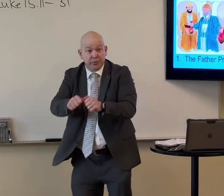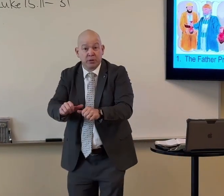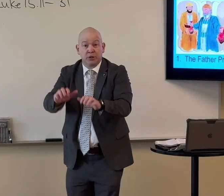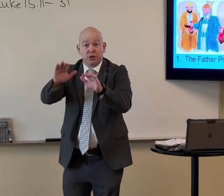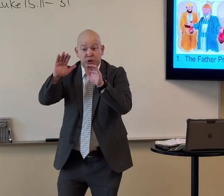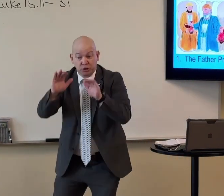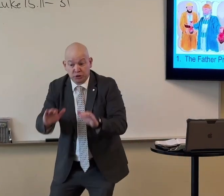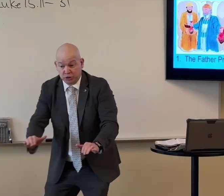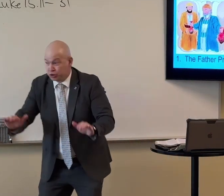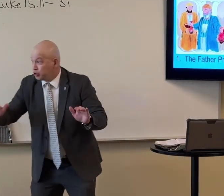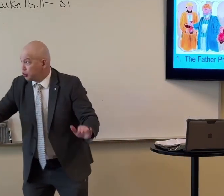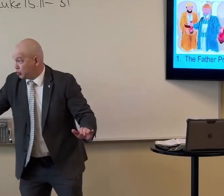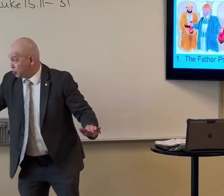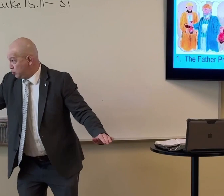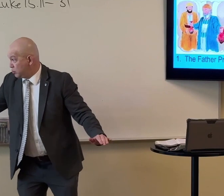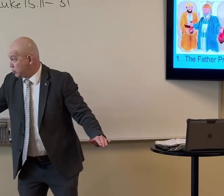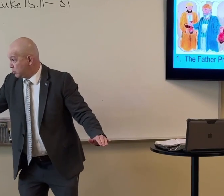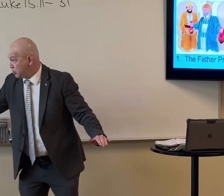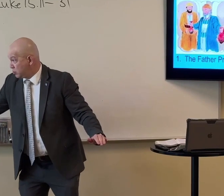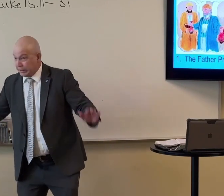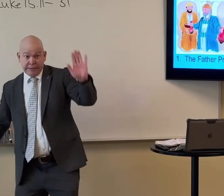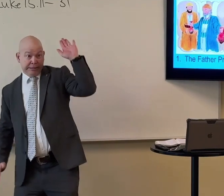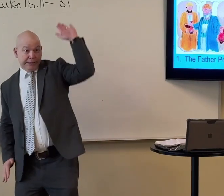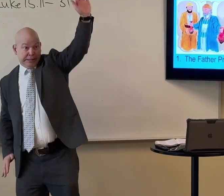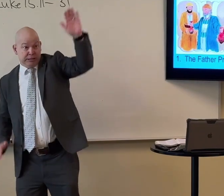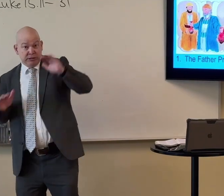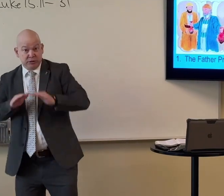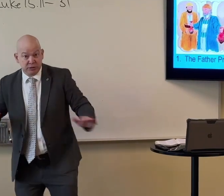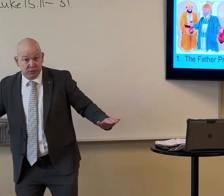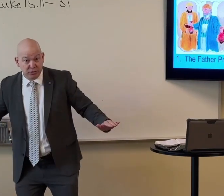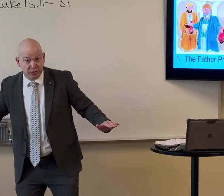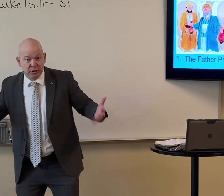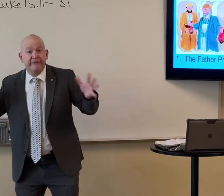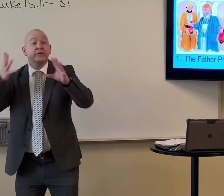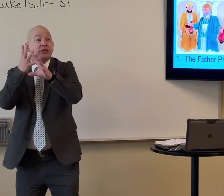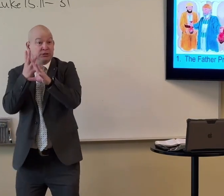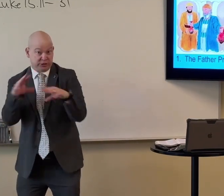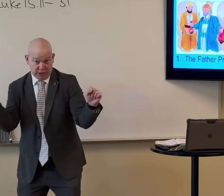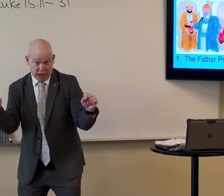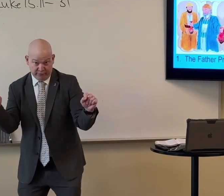So remember, children. The children are his.